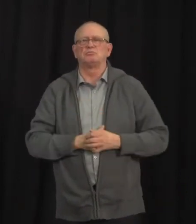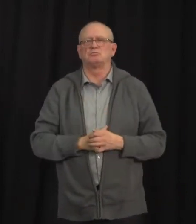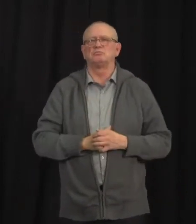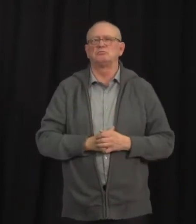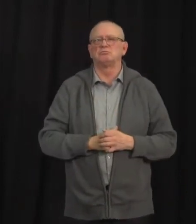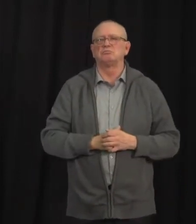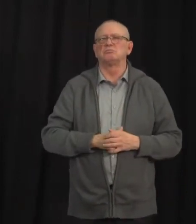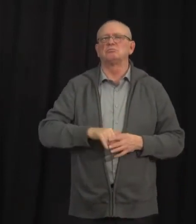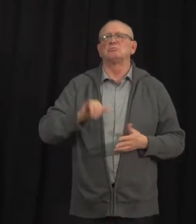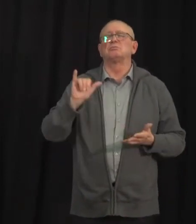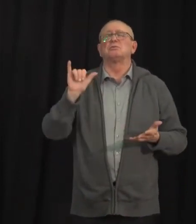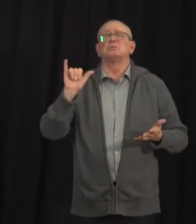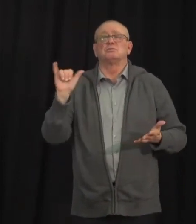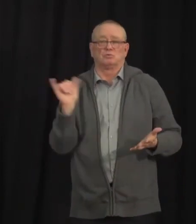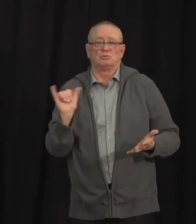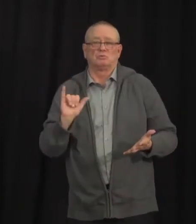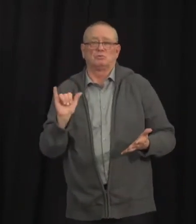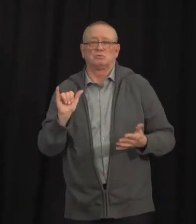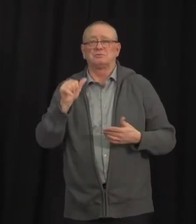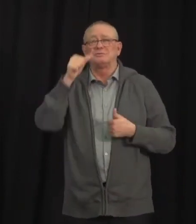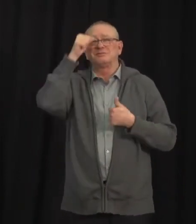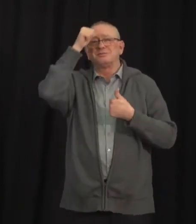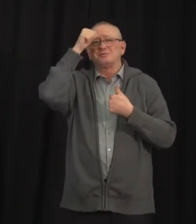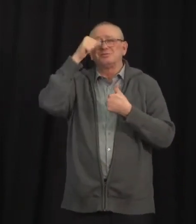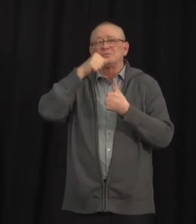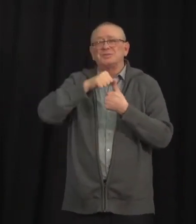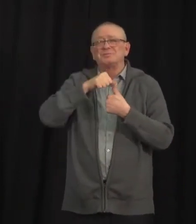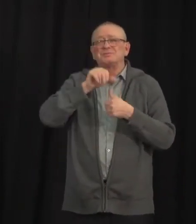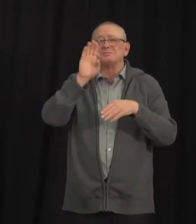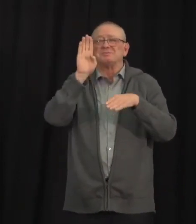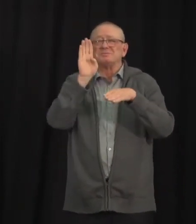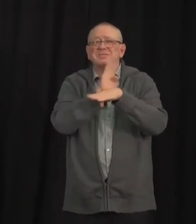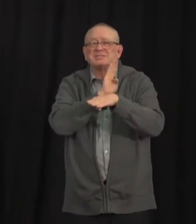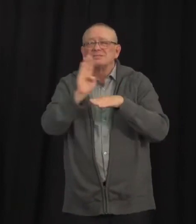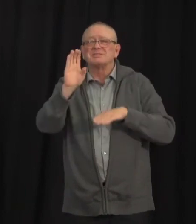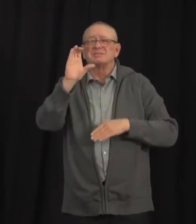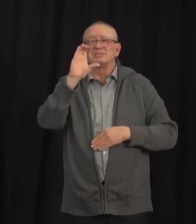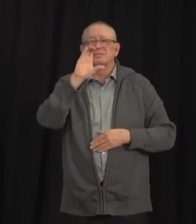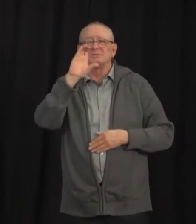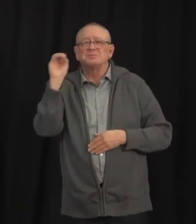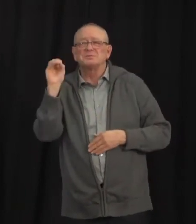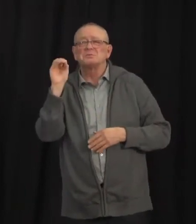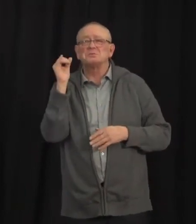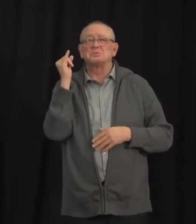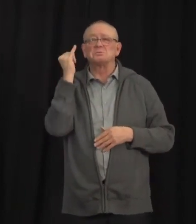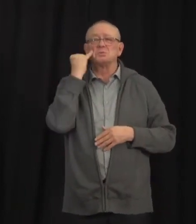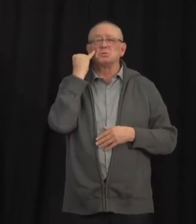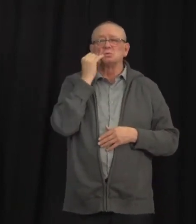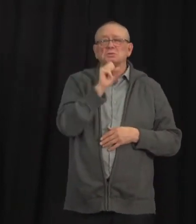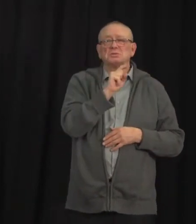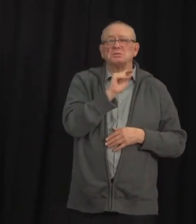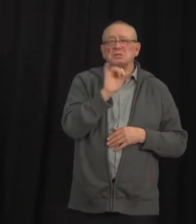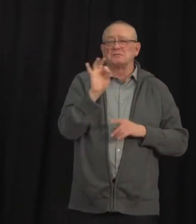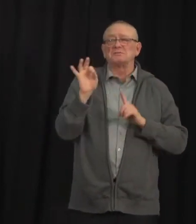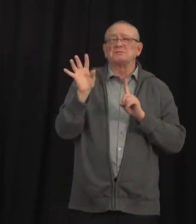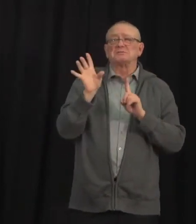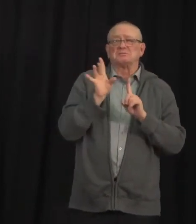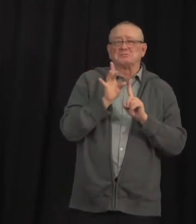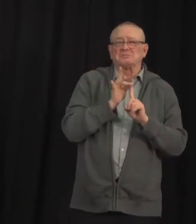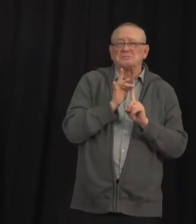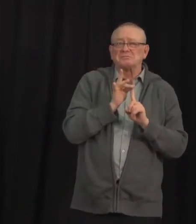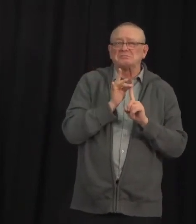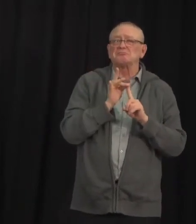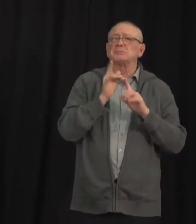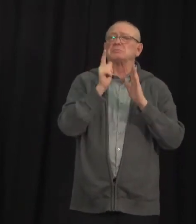positive or who are a close contact of a case, that these staff are legally required to isolate at home